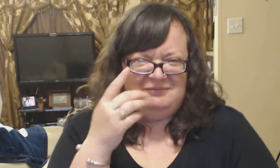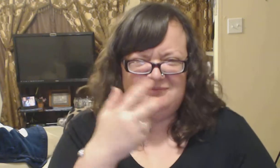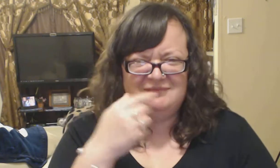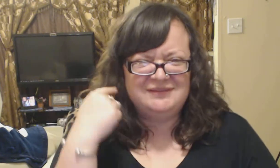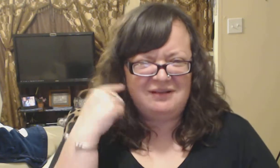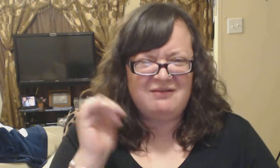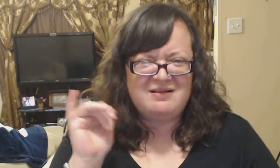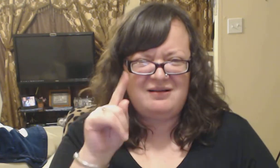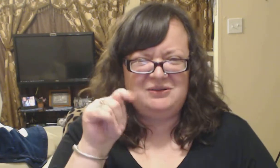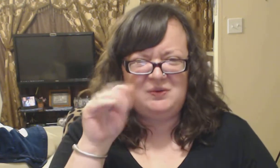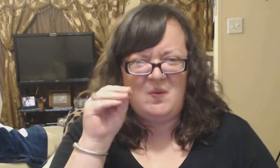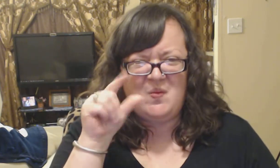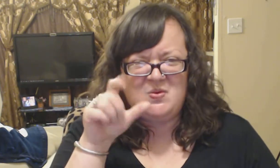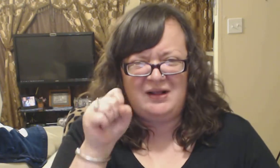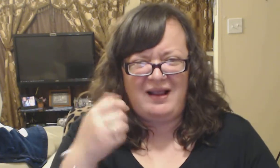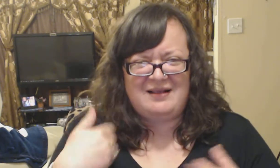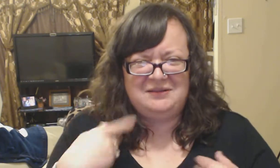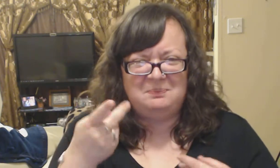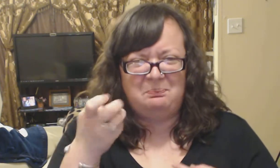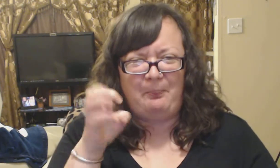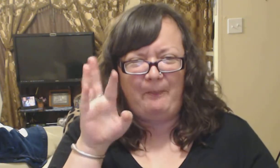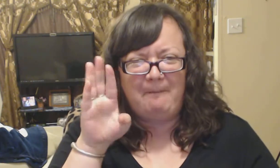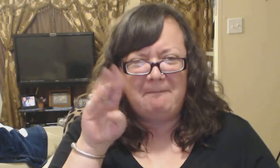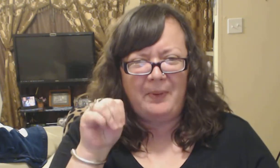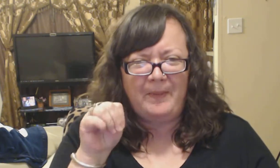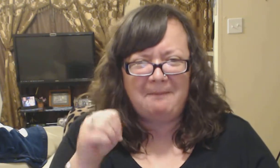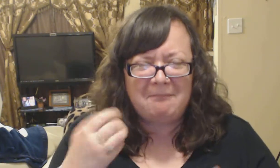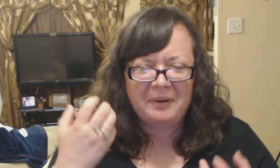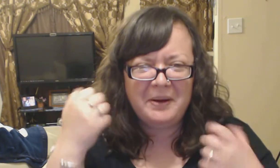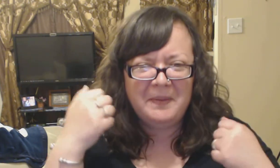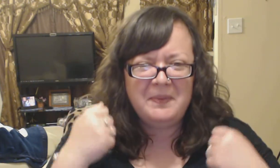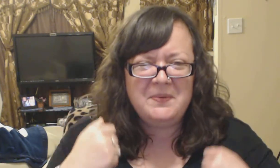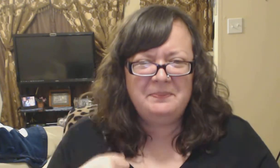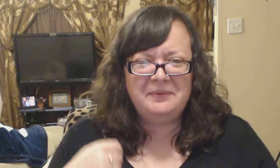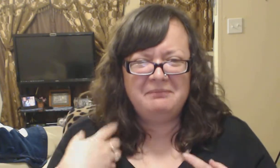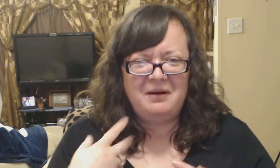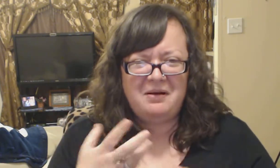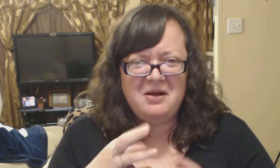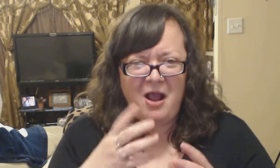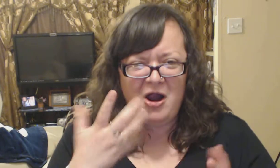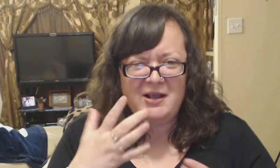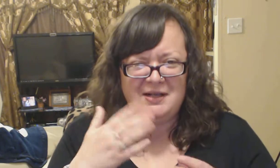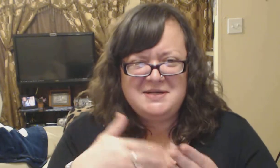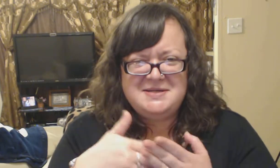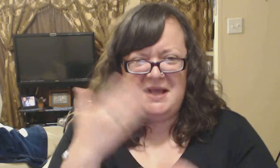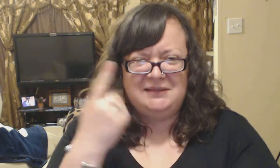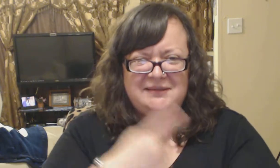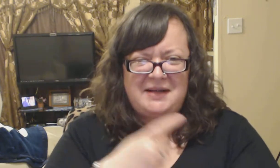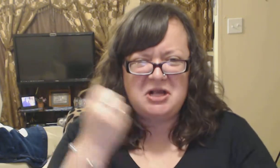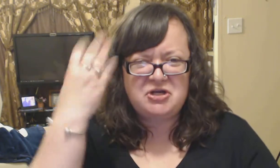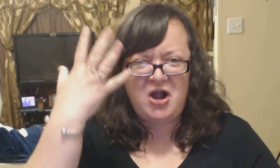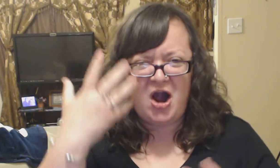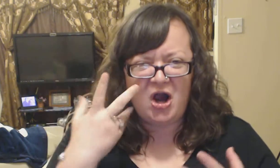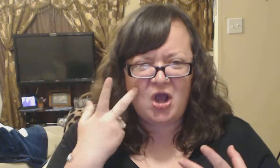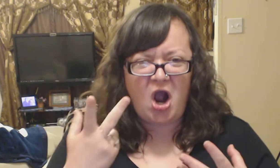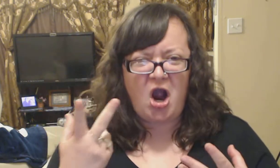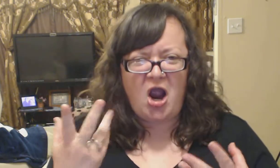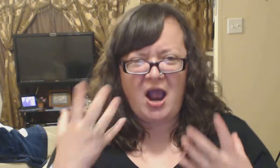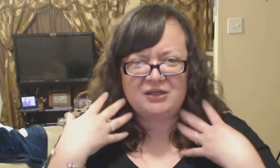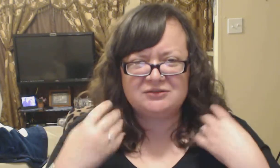This urgency of what I'm feeling, it's killing me, and all